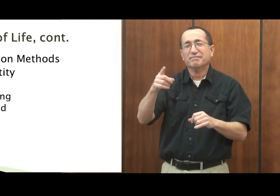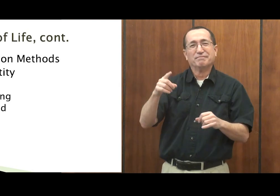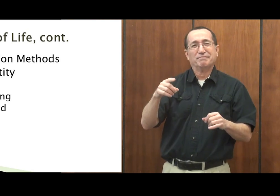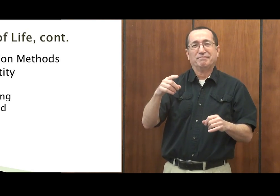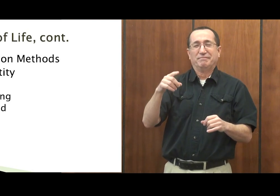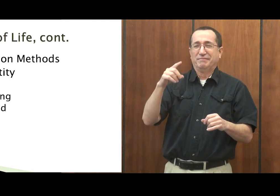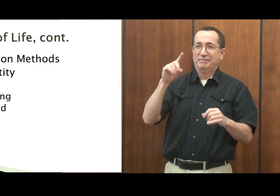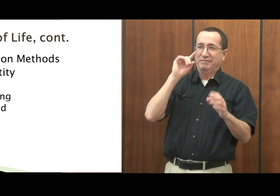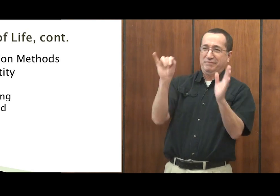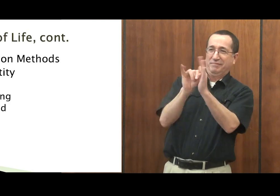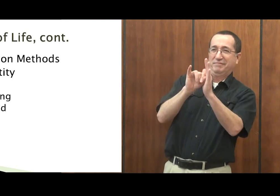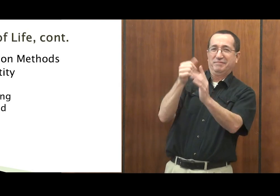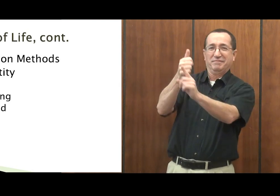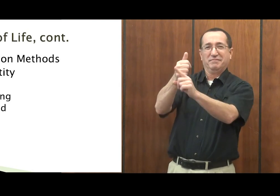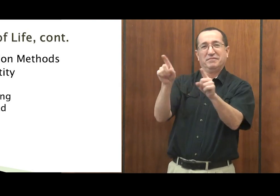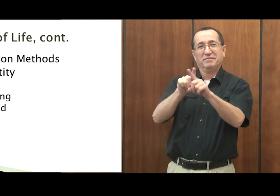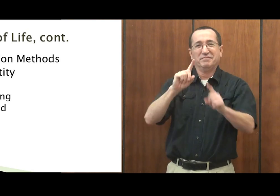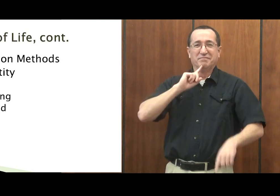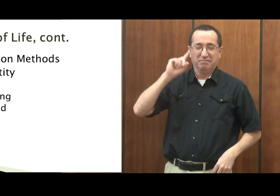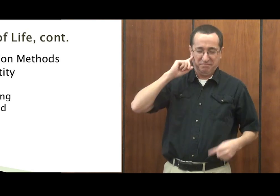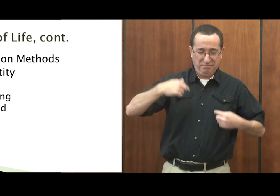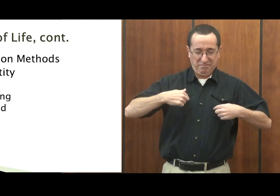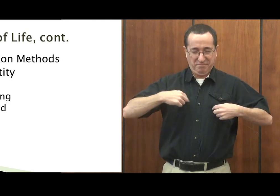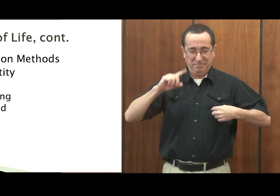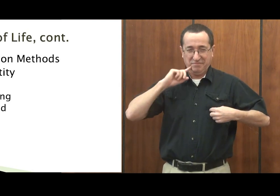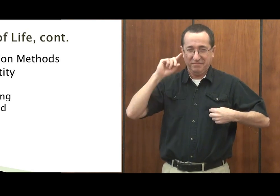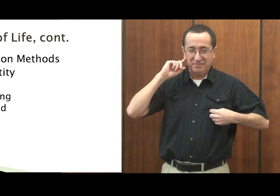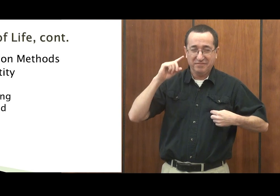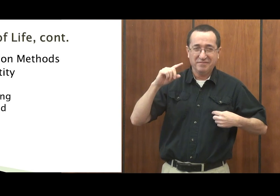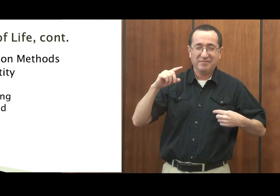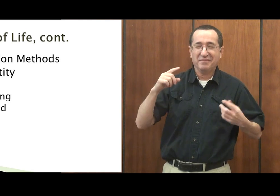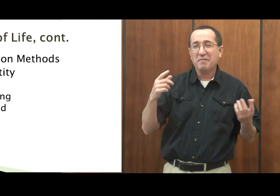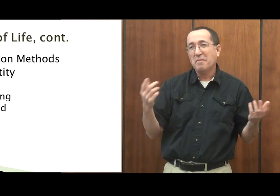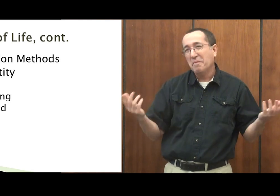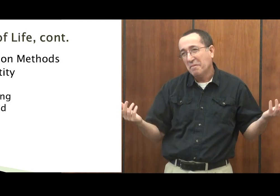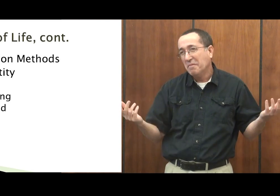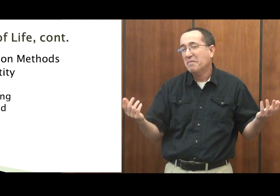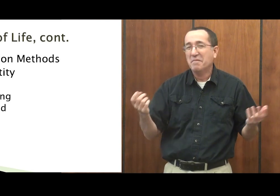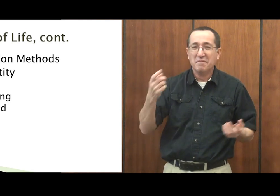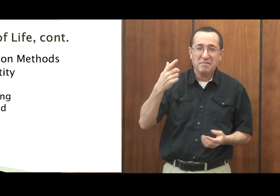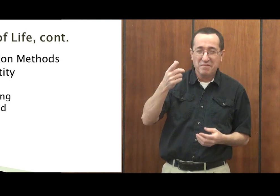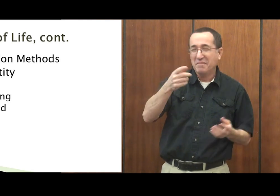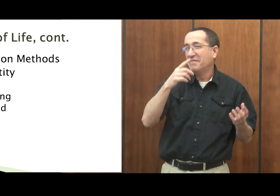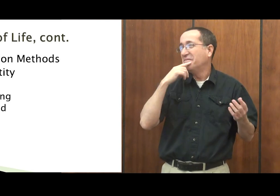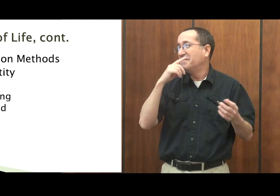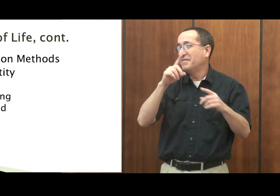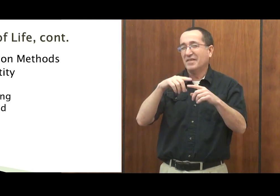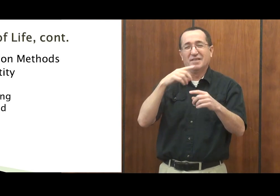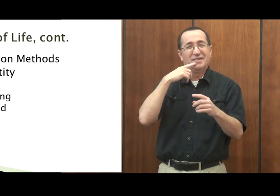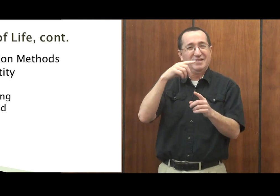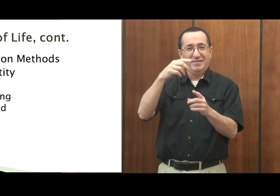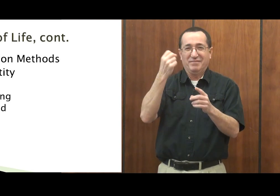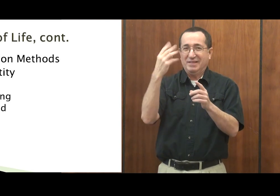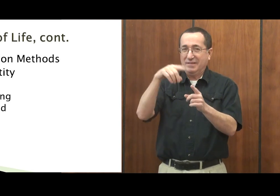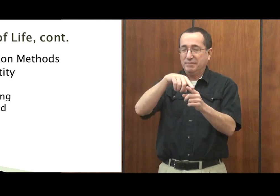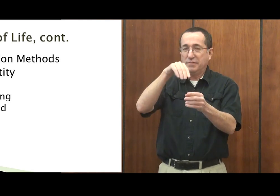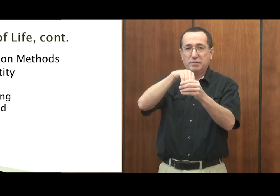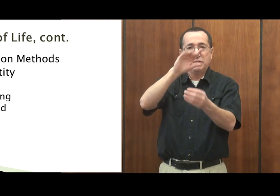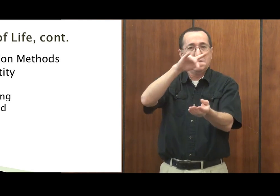Some of those people will go into them. So some people who are hard of hearing will say, Forget it. I'm just going to immerse myself in the deaf